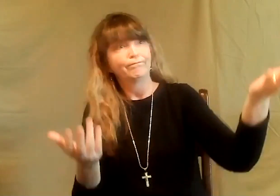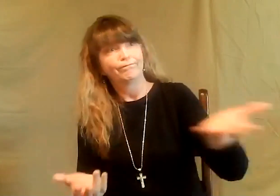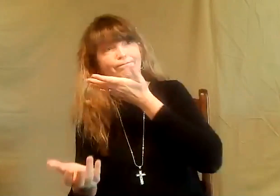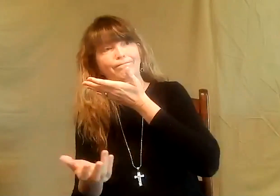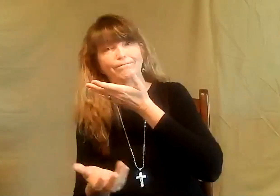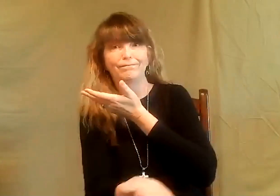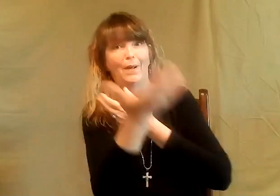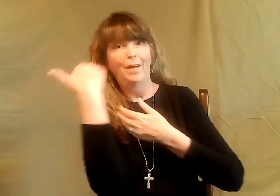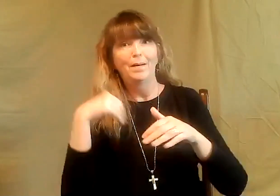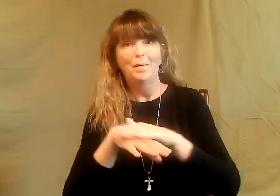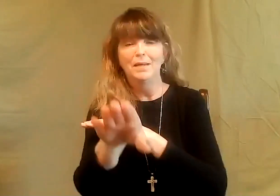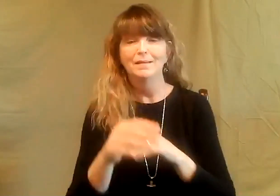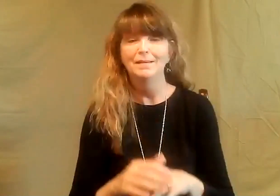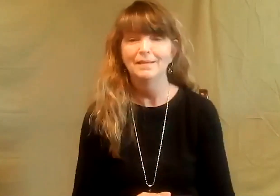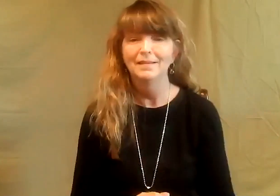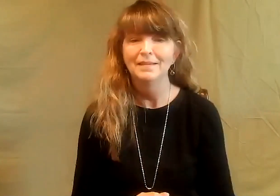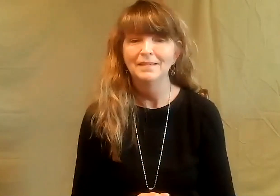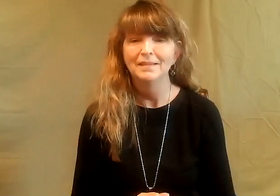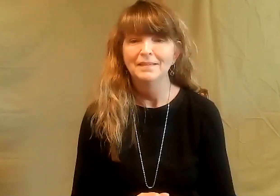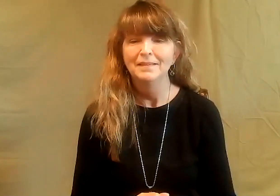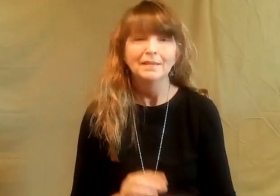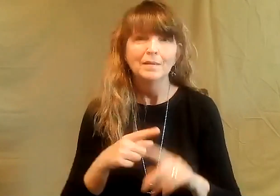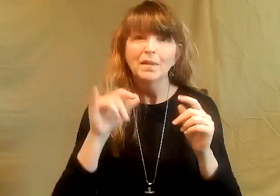filthy or not there they were so i'd just invite them in